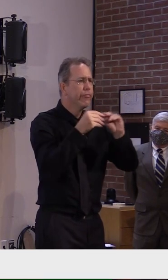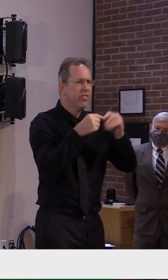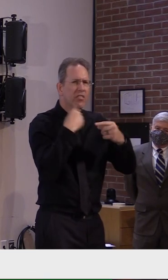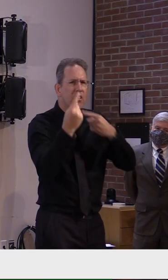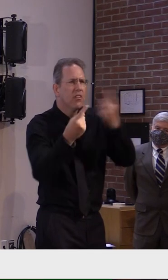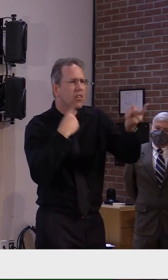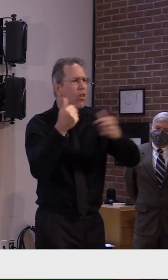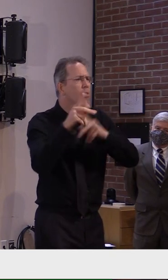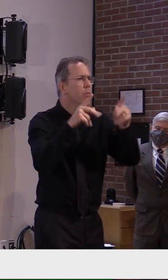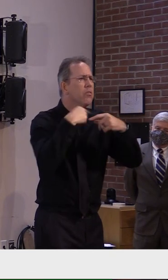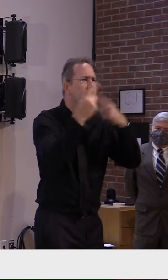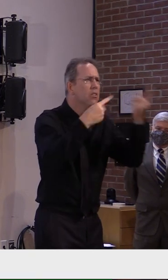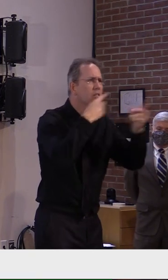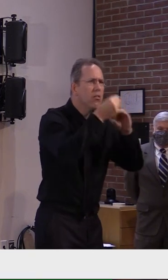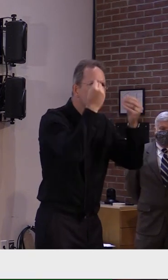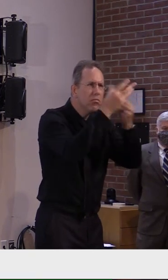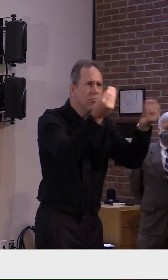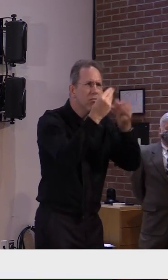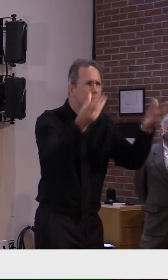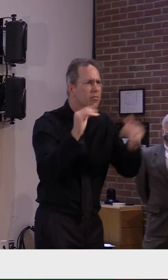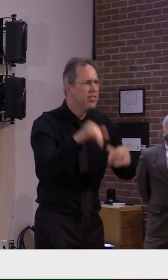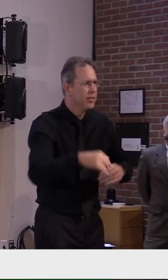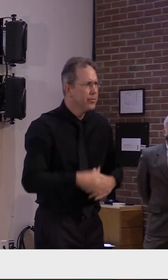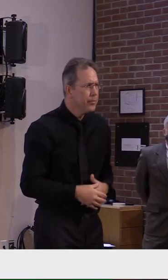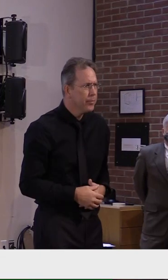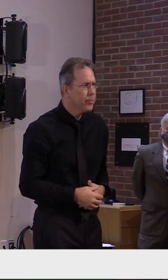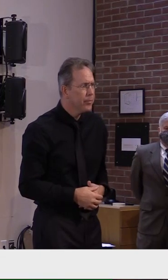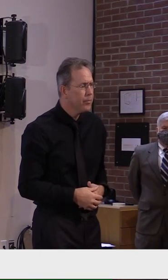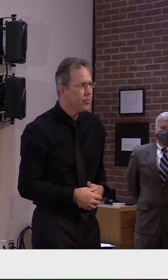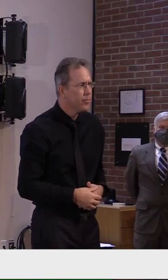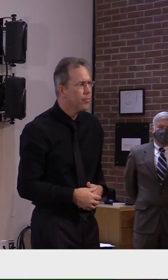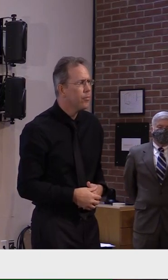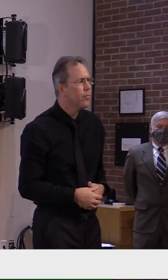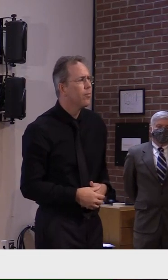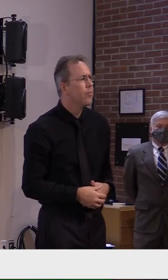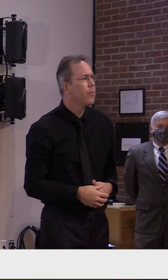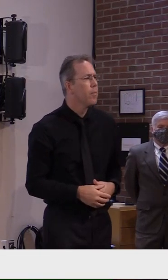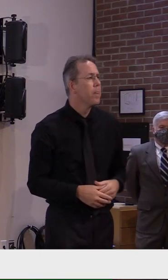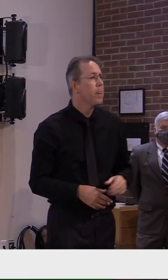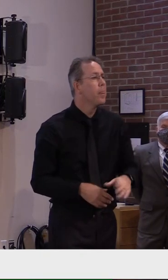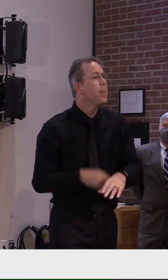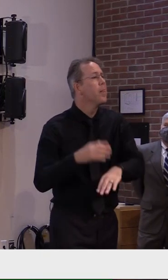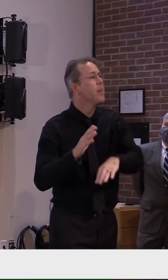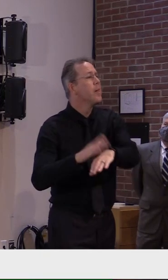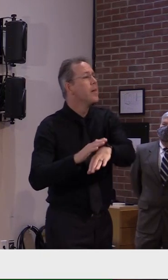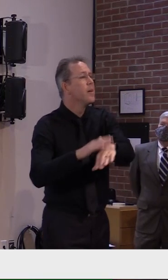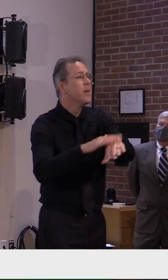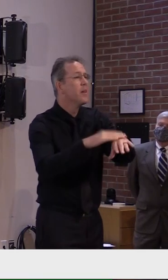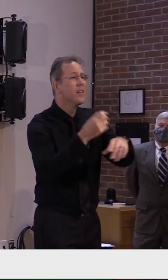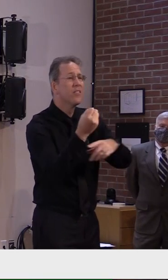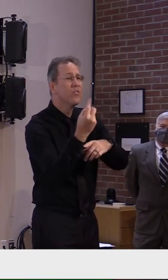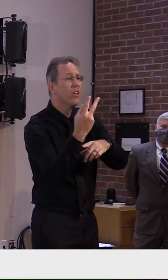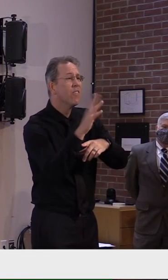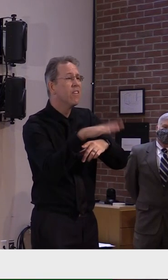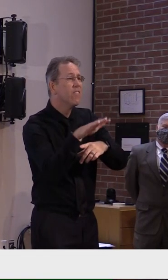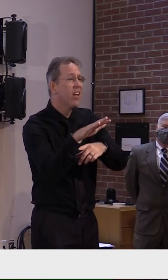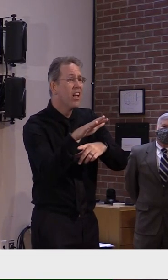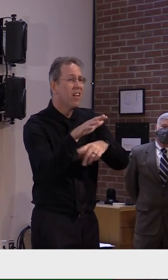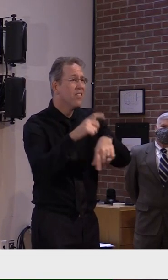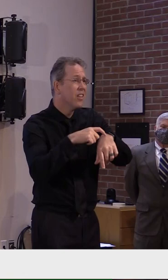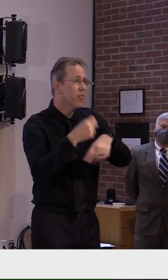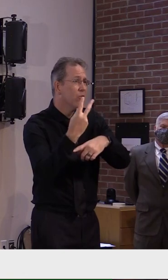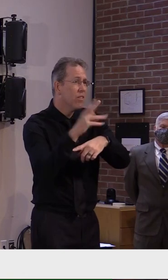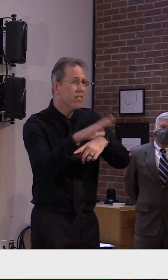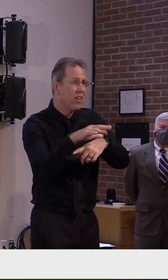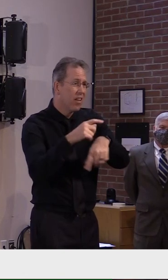Thank you. All right. Uh, we are at 1255 with 11 left in the queue. So one to